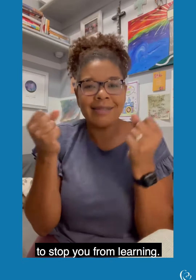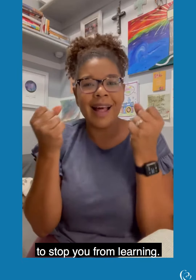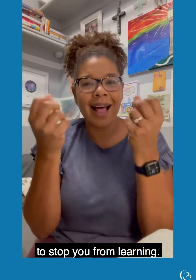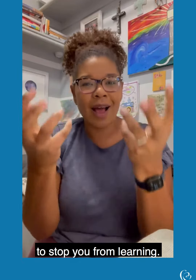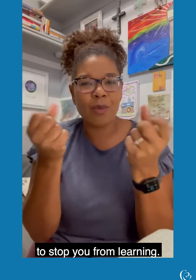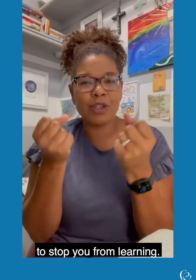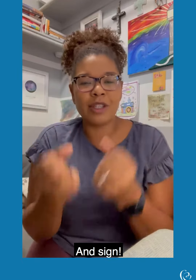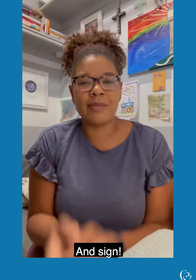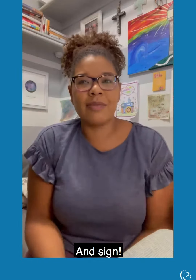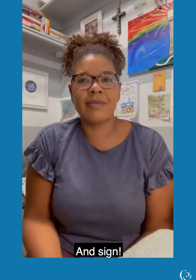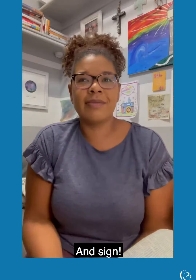in sign.